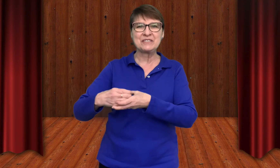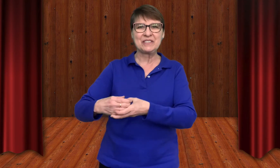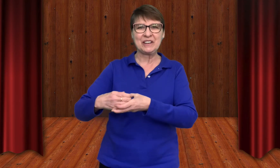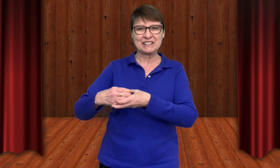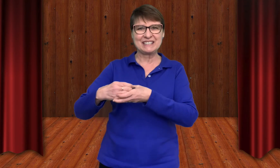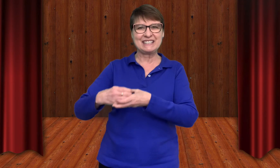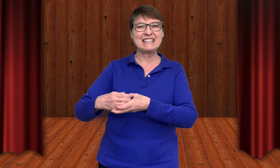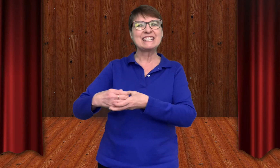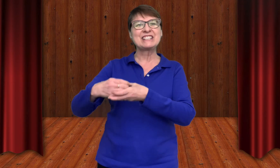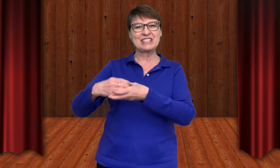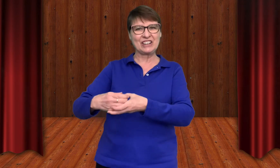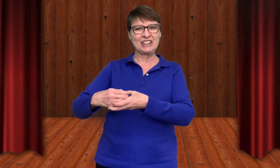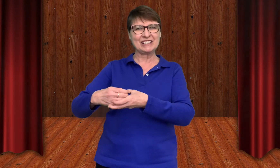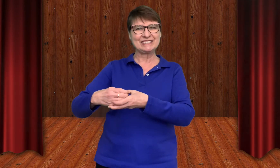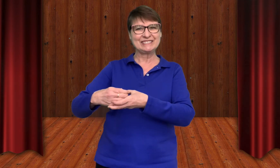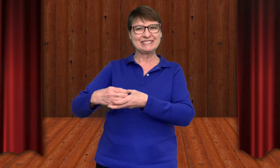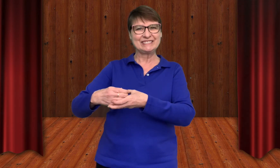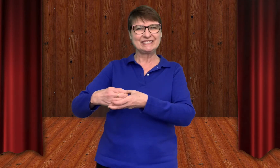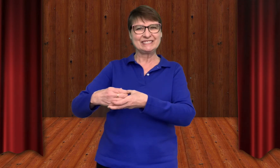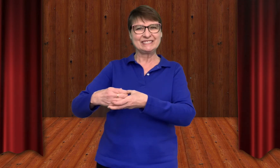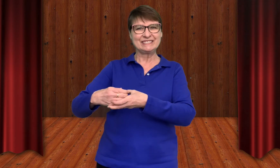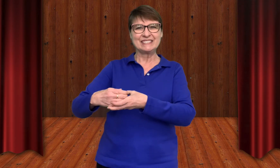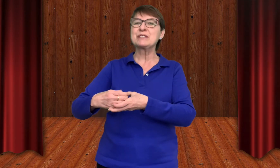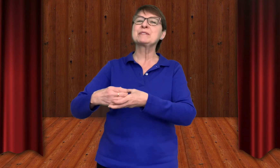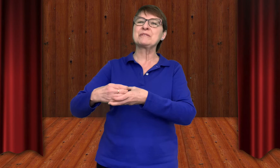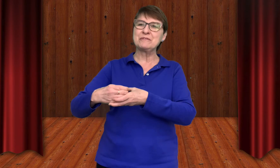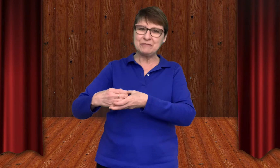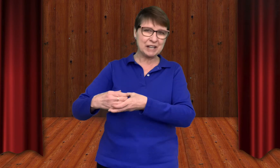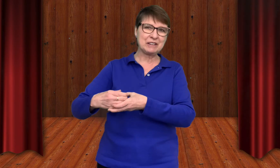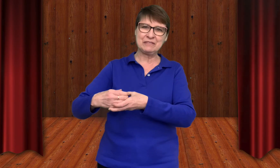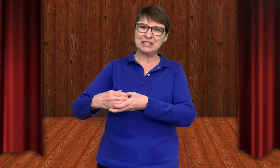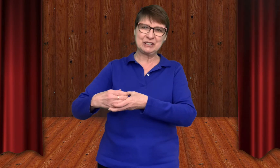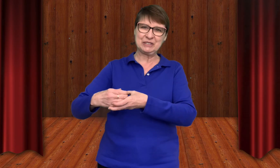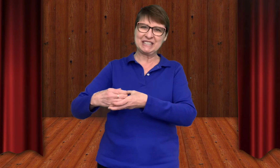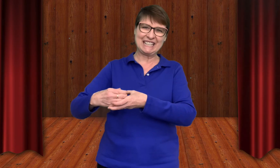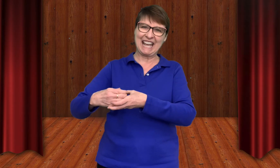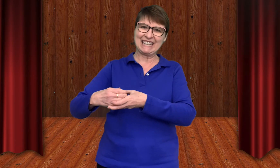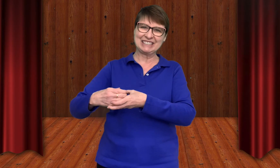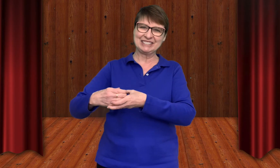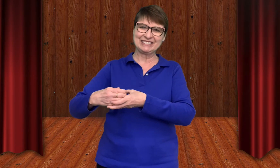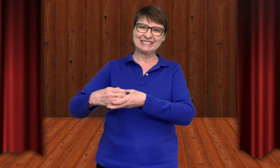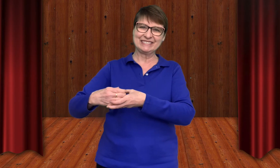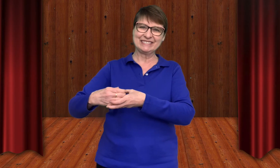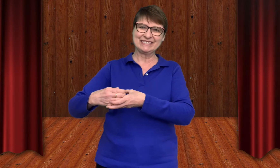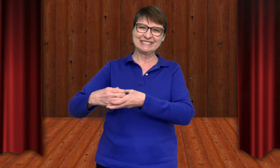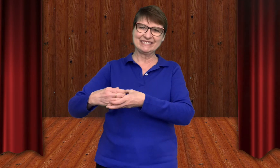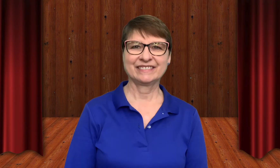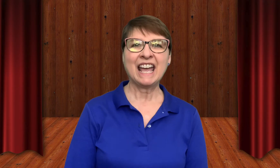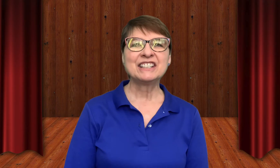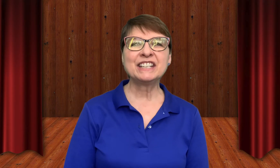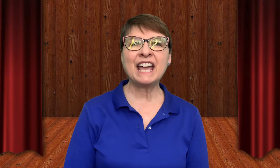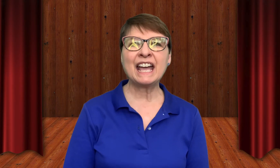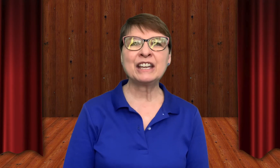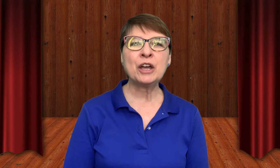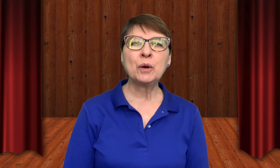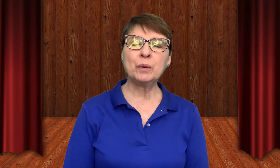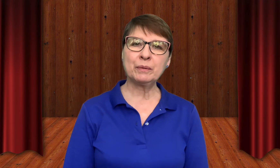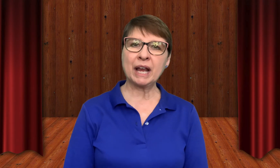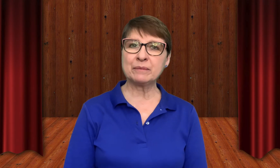thoughts to this jar. This was a very fun tour today. Today, we were able